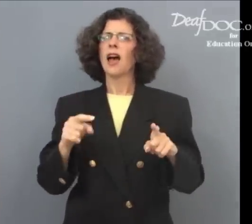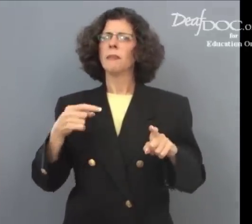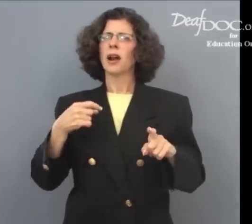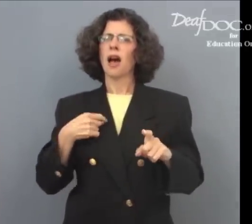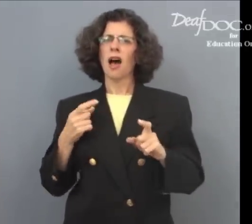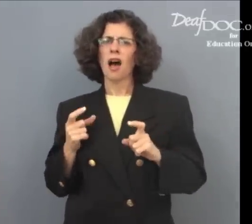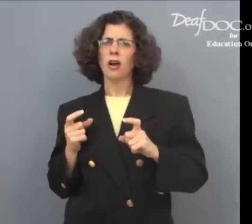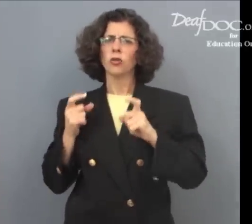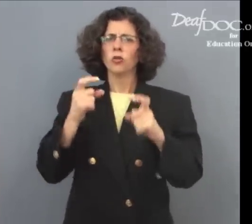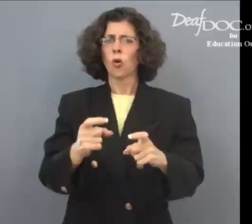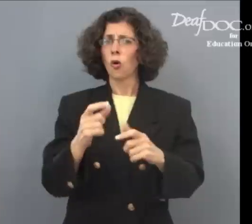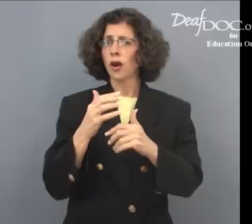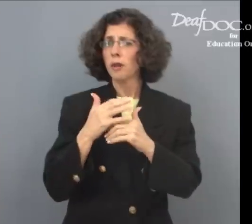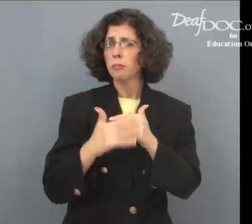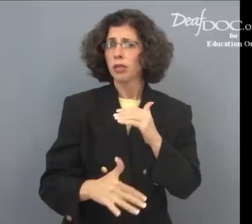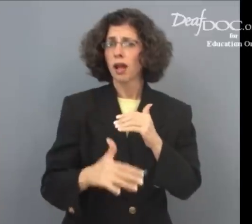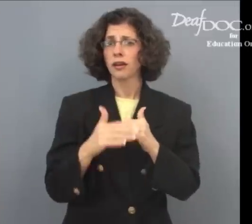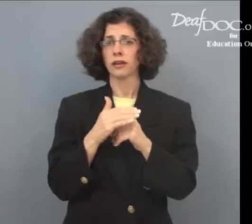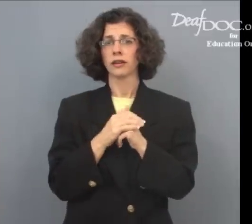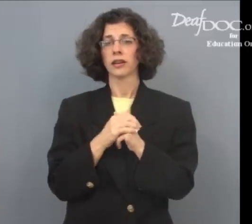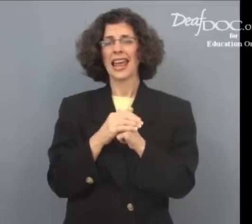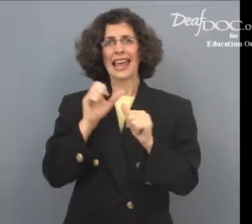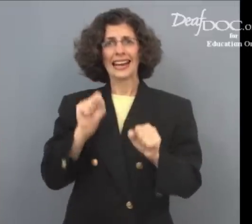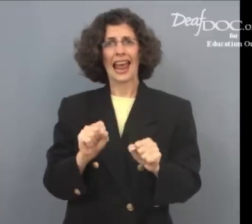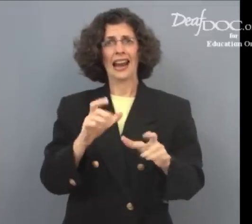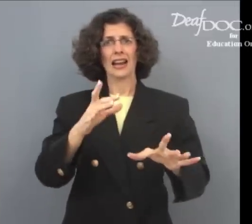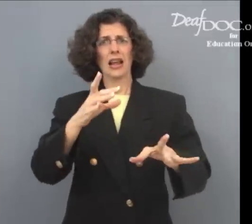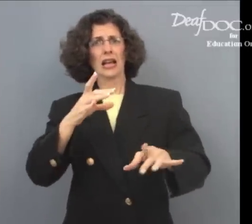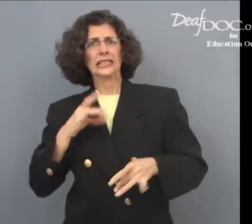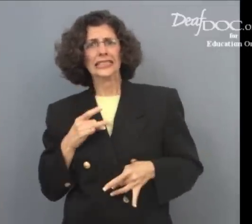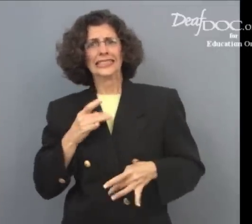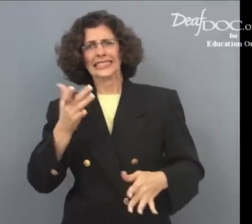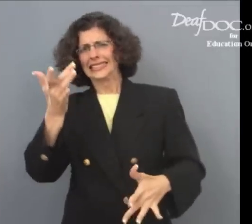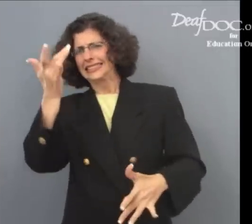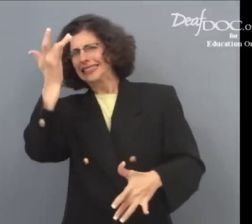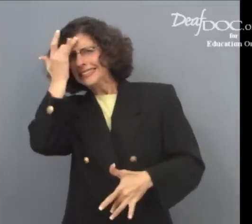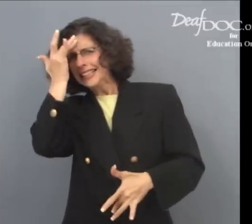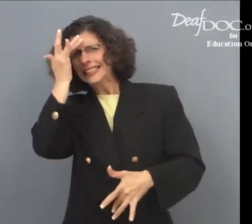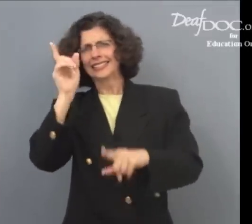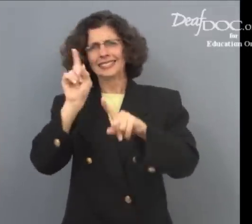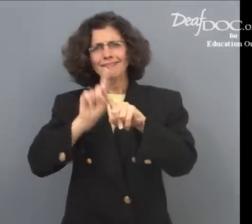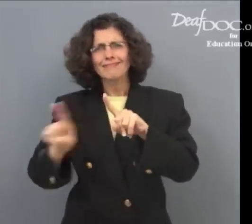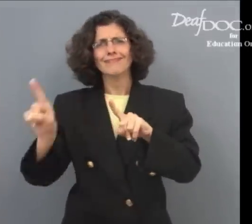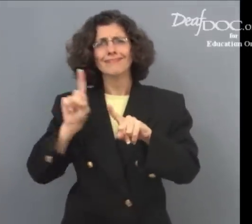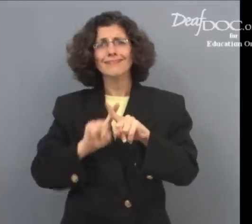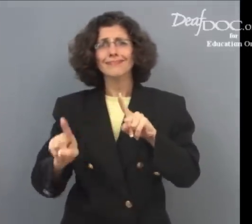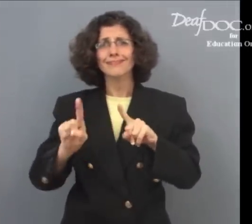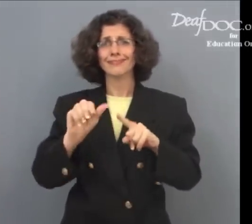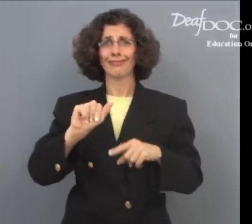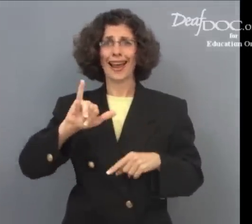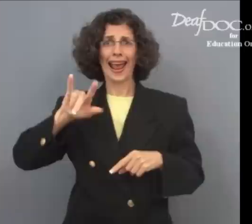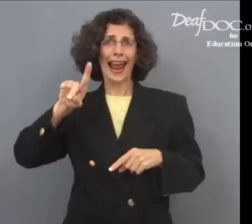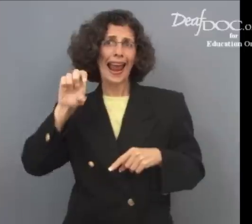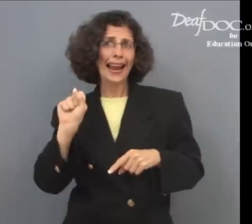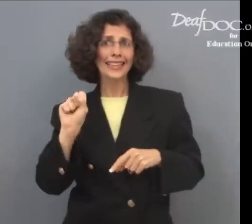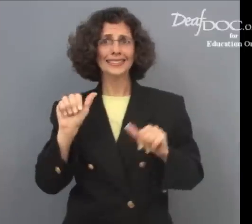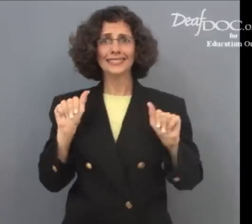If I want to give blood, can I get other diseases or AIDS?